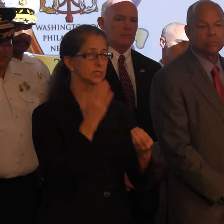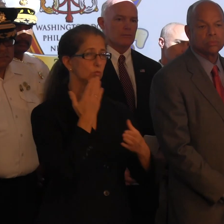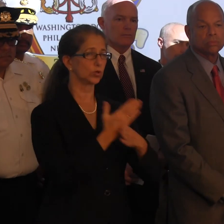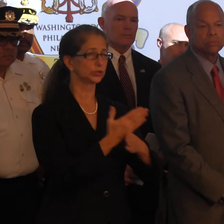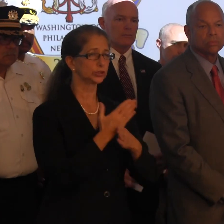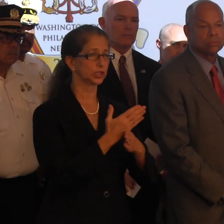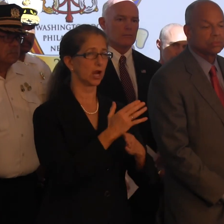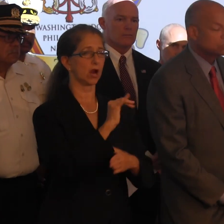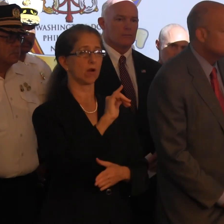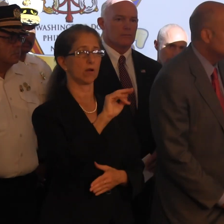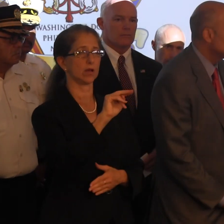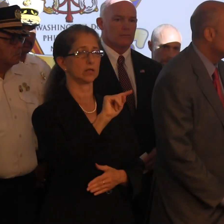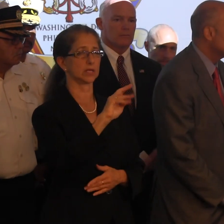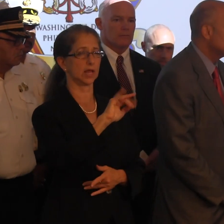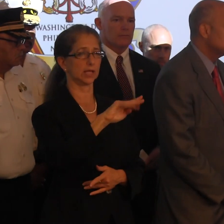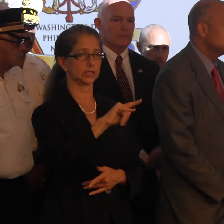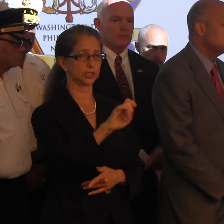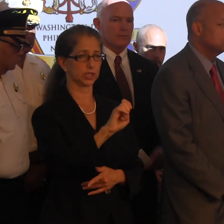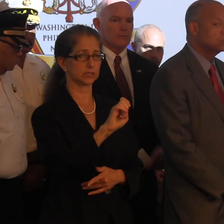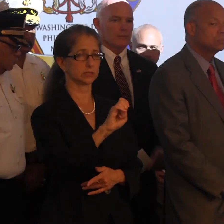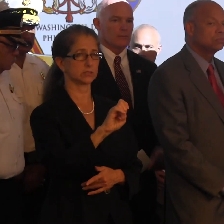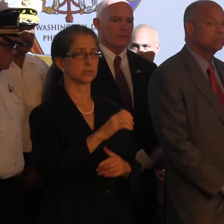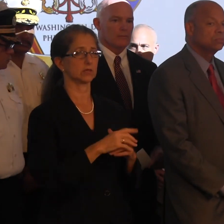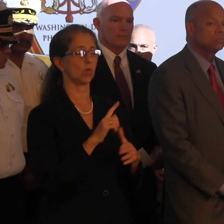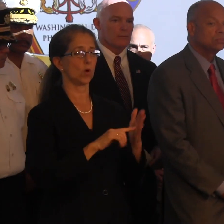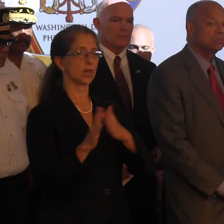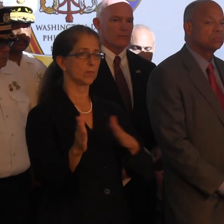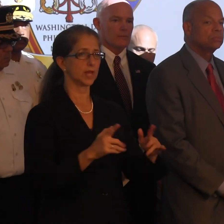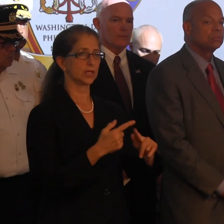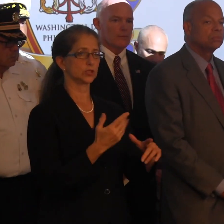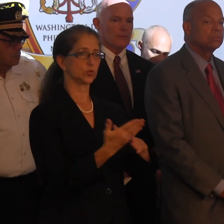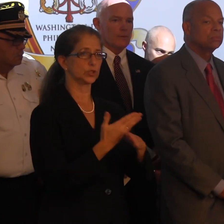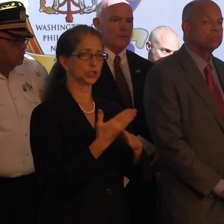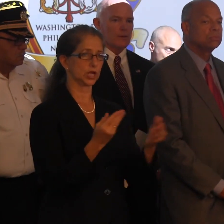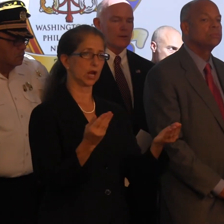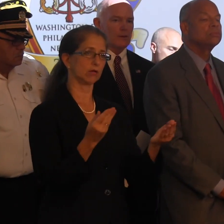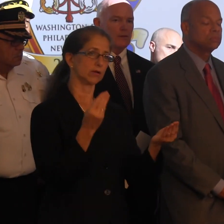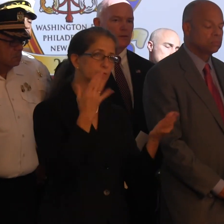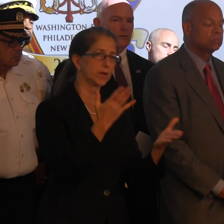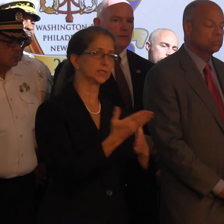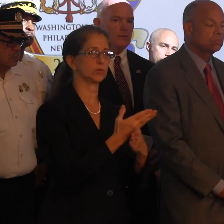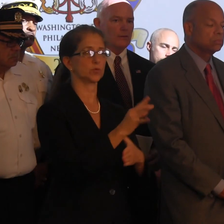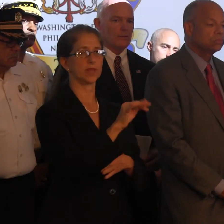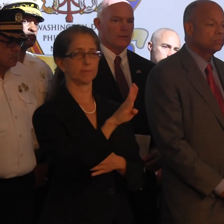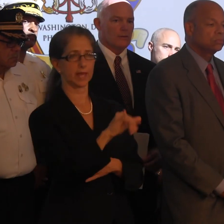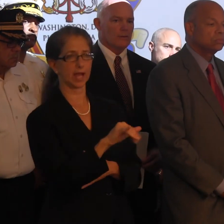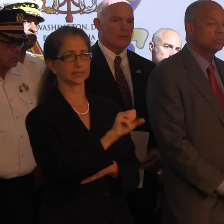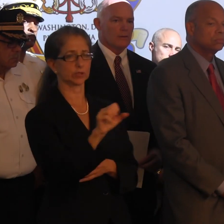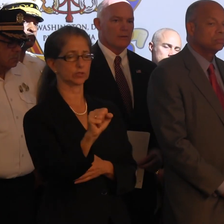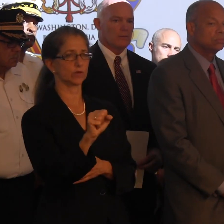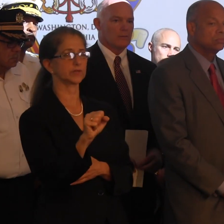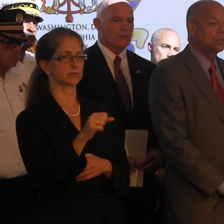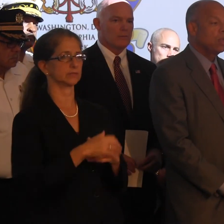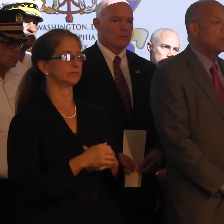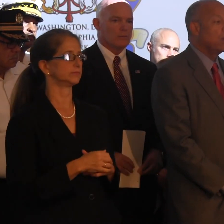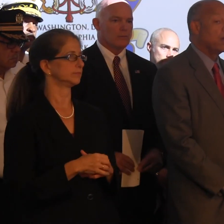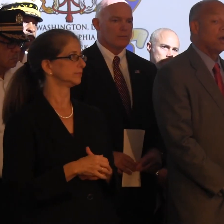intelligence. What are the plans to share information between the FBI, the Secret Service, et cetera?